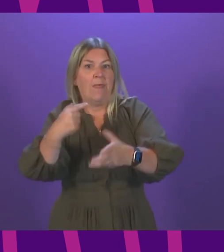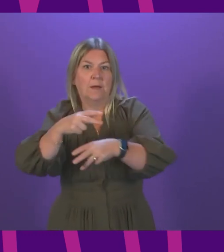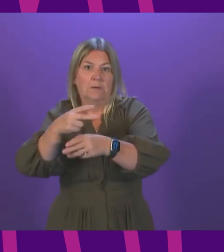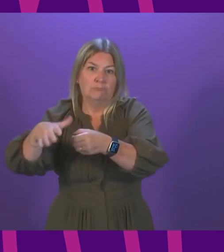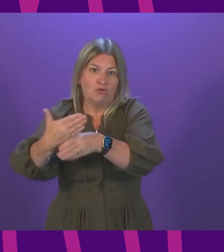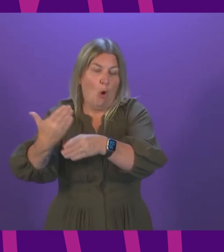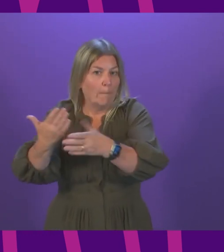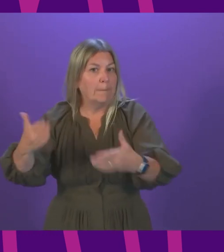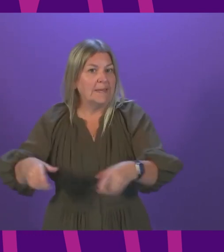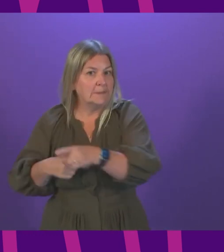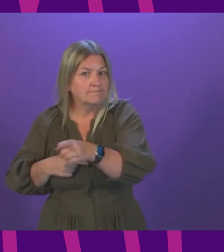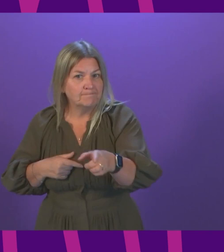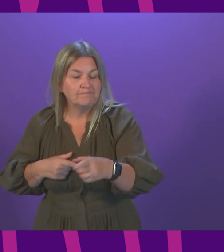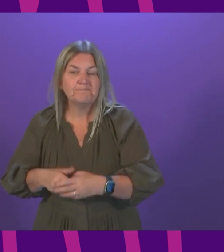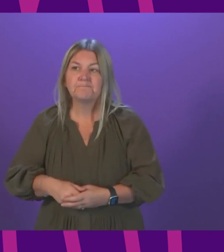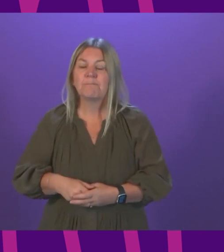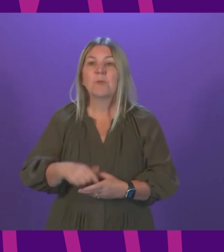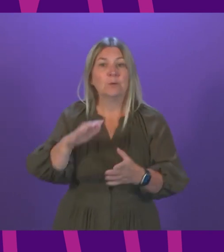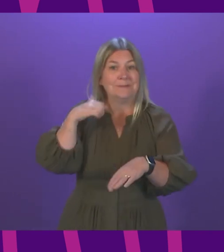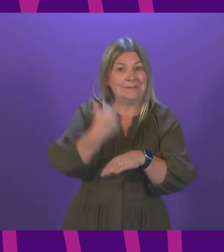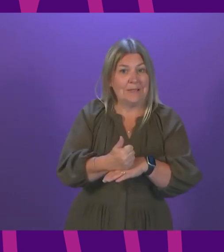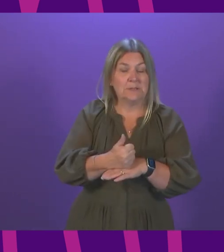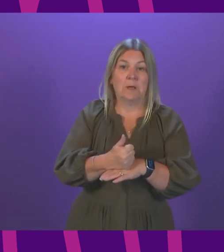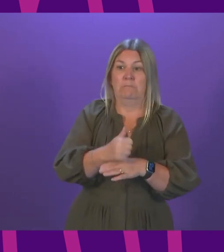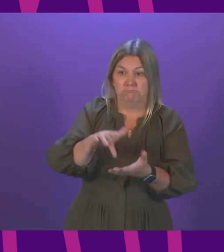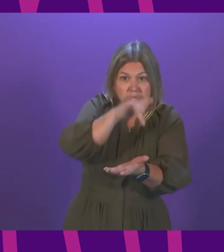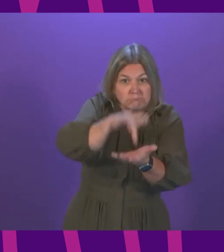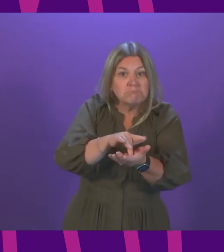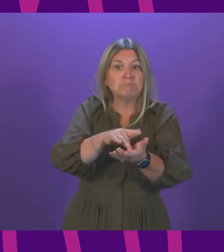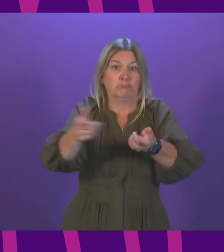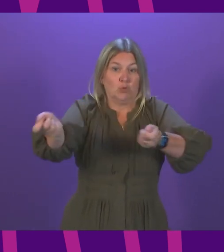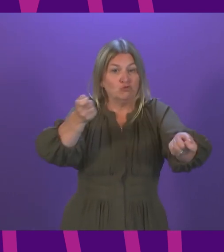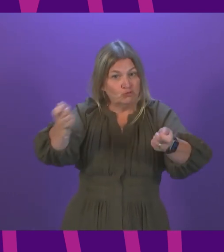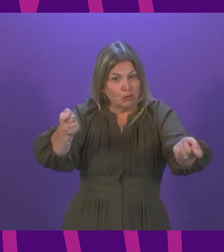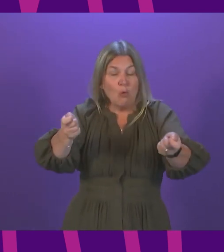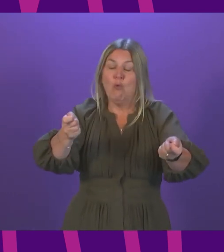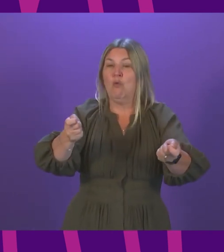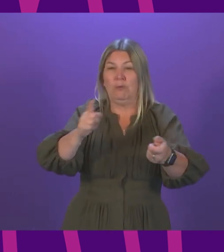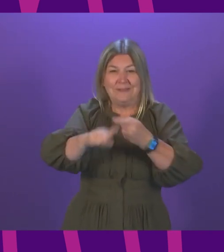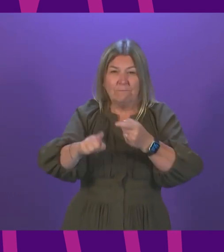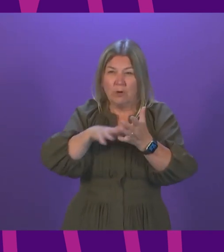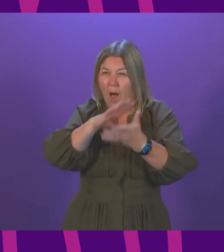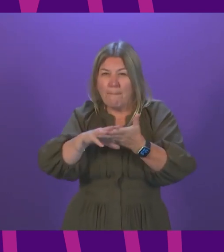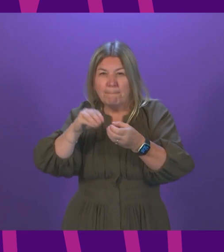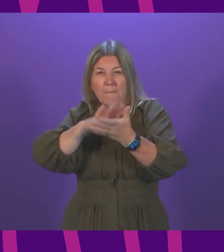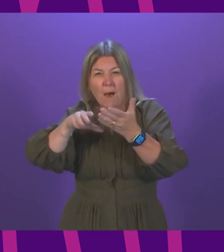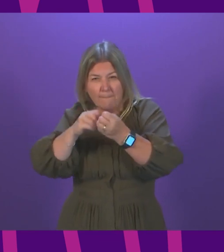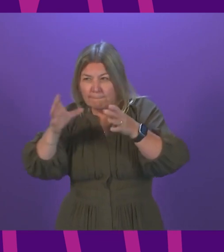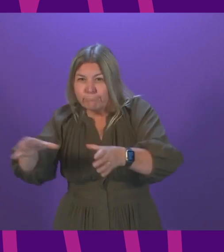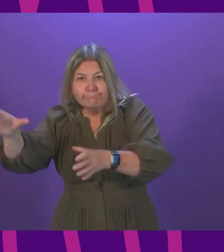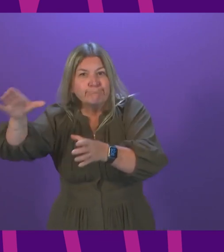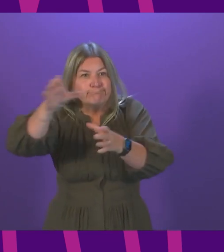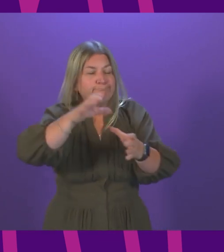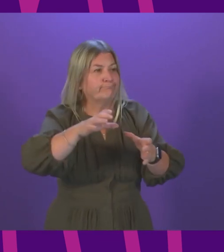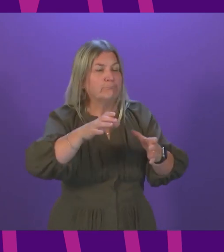The service has stood up its national command and control centre, and management teams, regional coordination cells, and support teams are all working